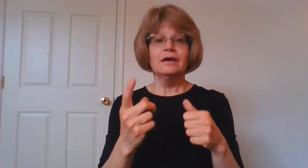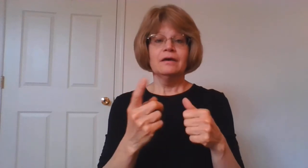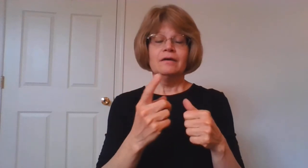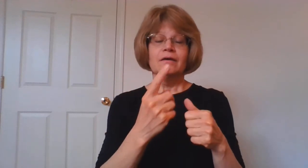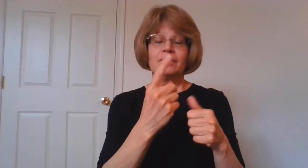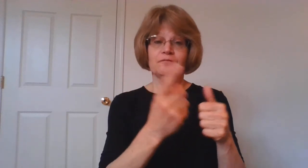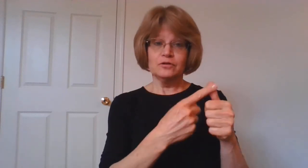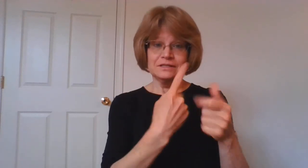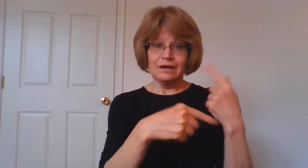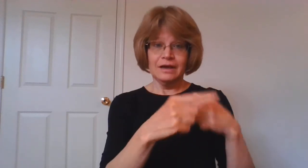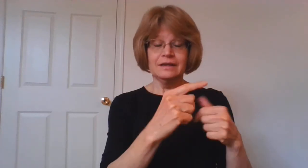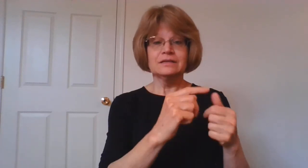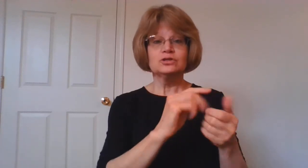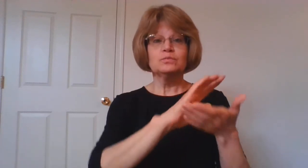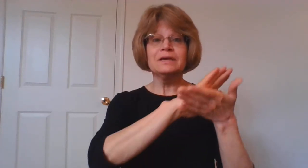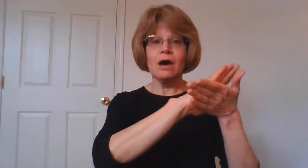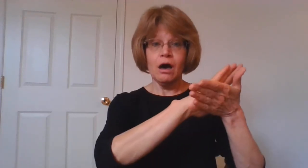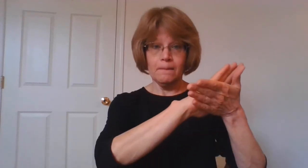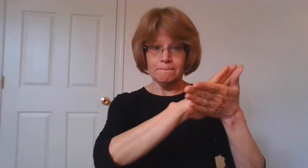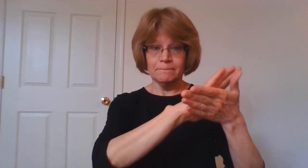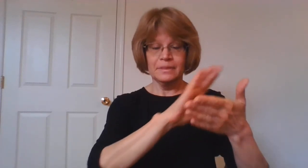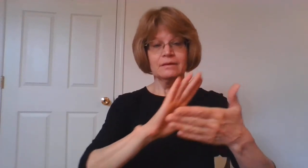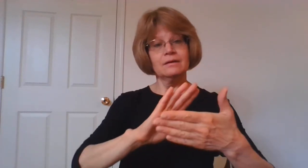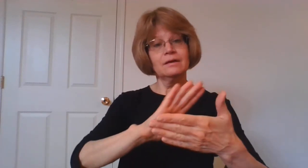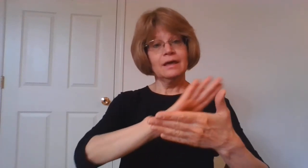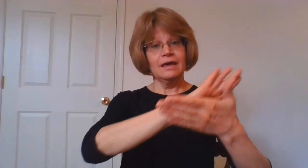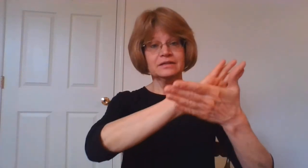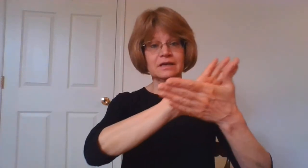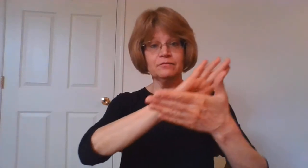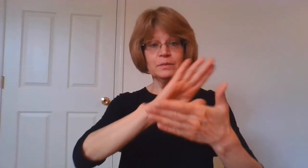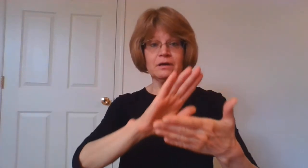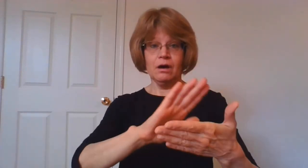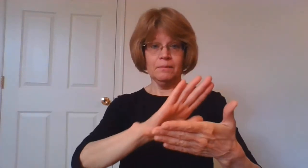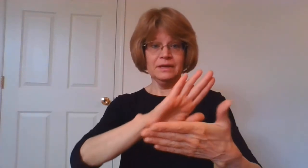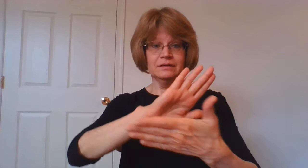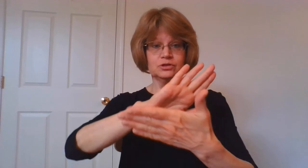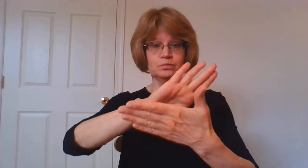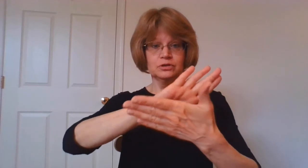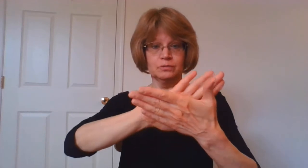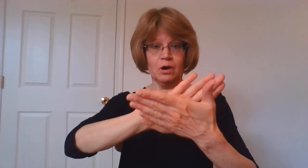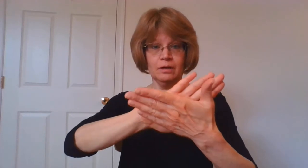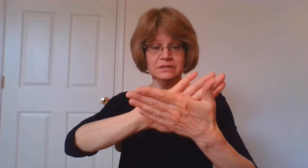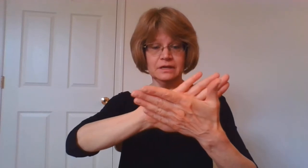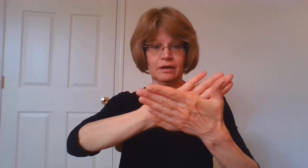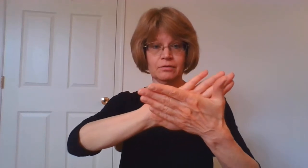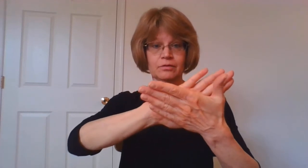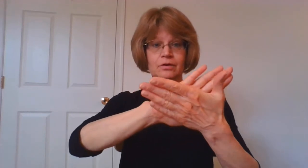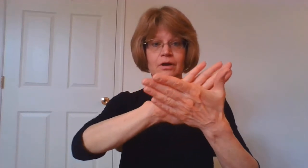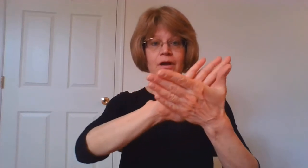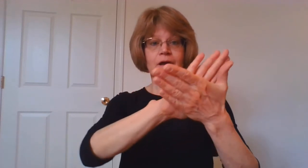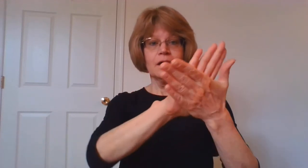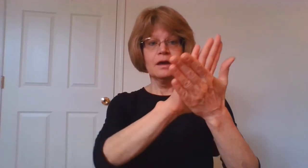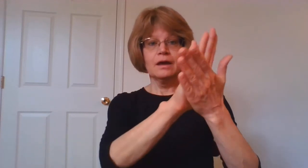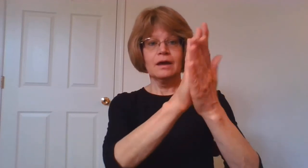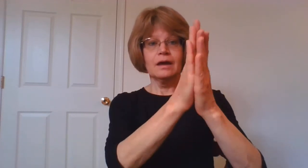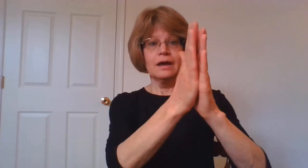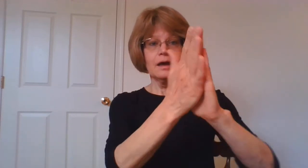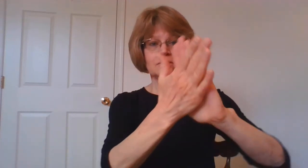The first sign is to become, and the sign for become is you put your palms together and you